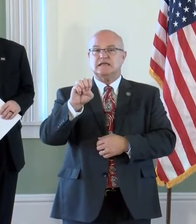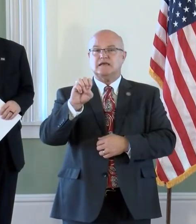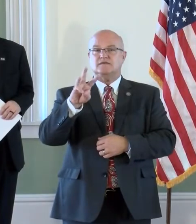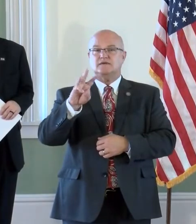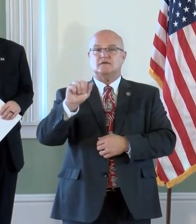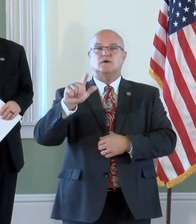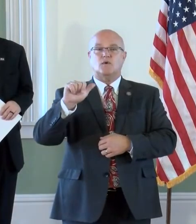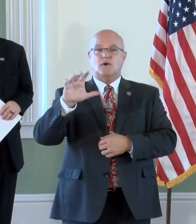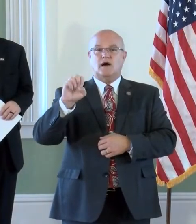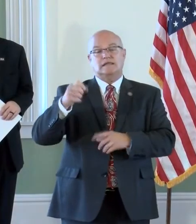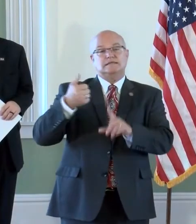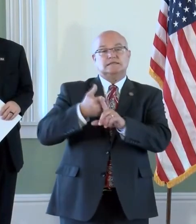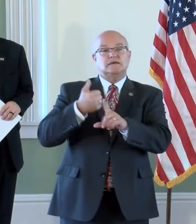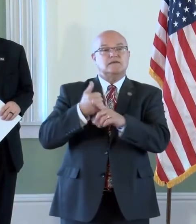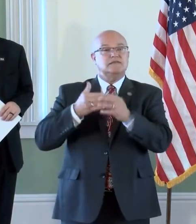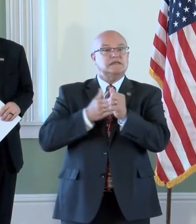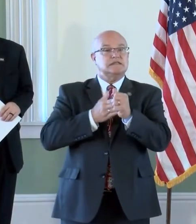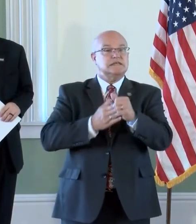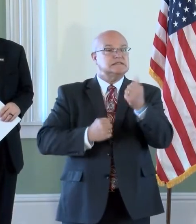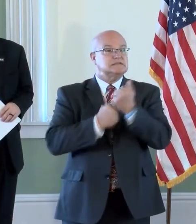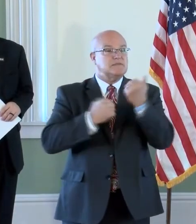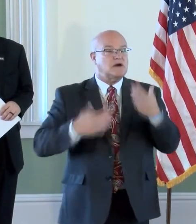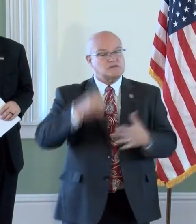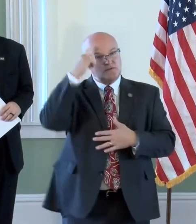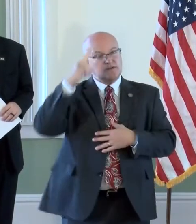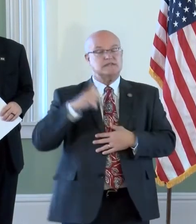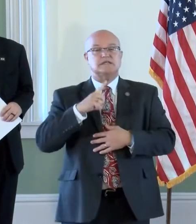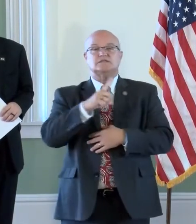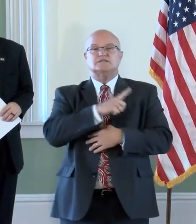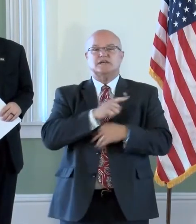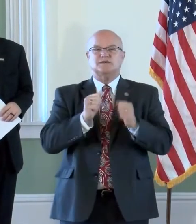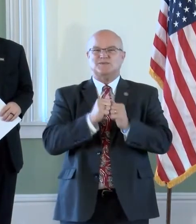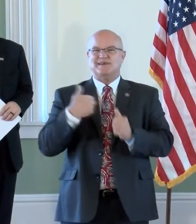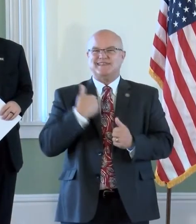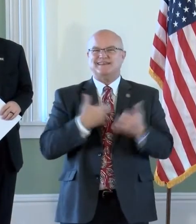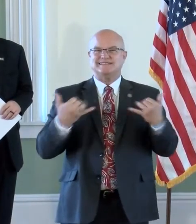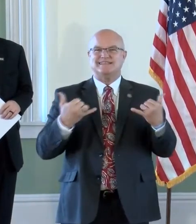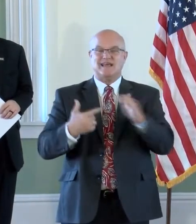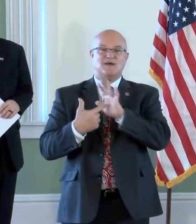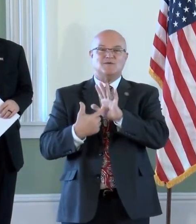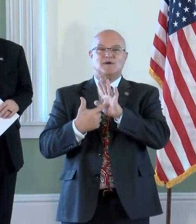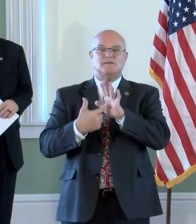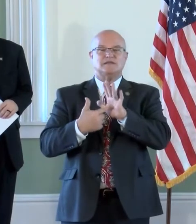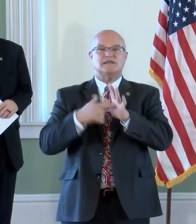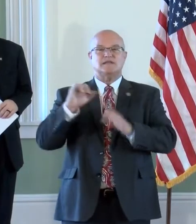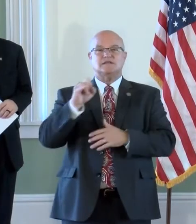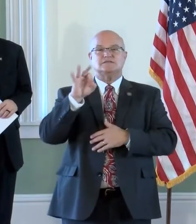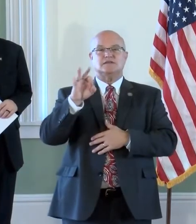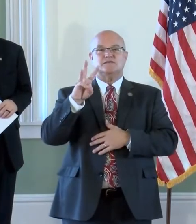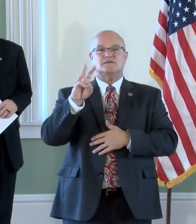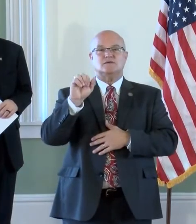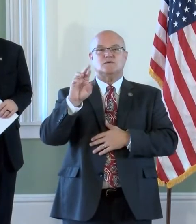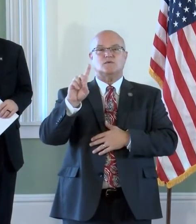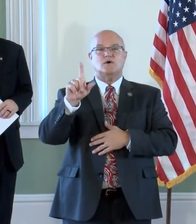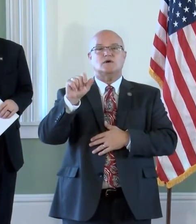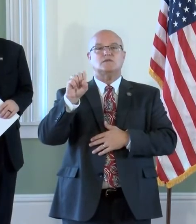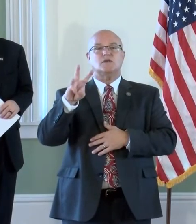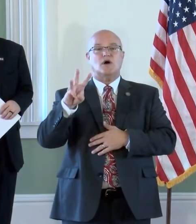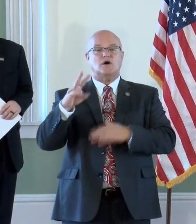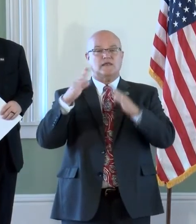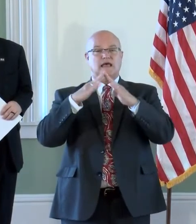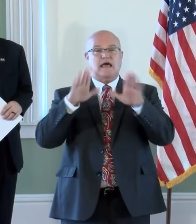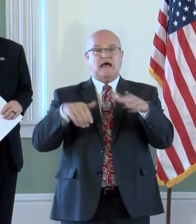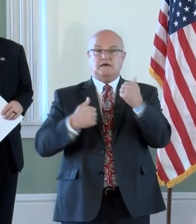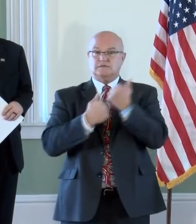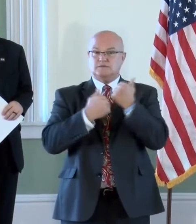who was the lead sponsor of the legislation, is with us today. Representative Jeff Wardlaw was the House